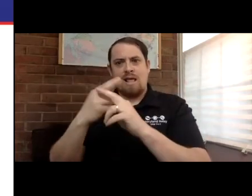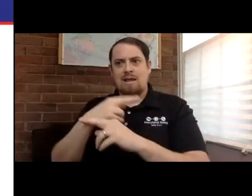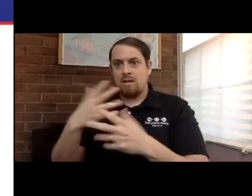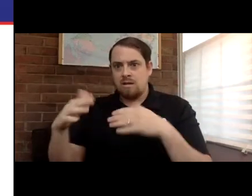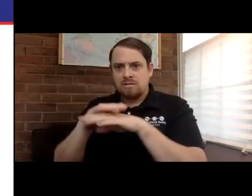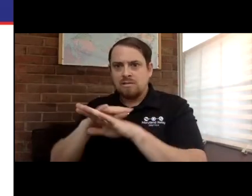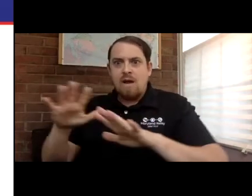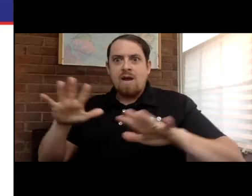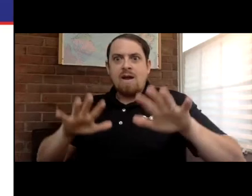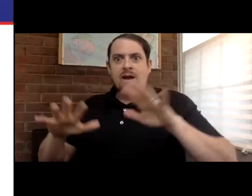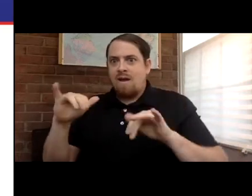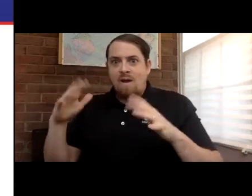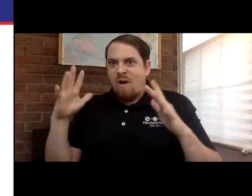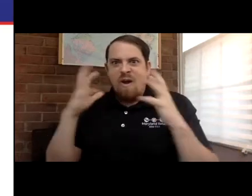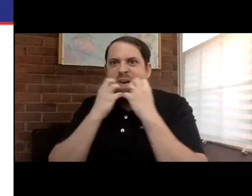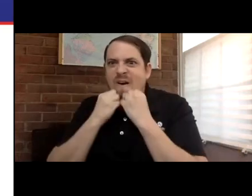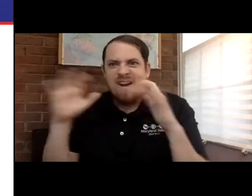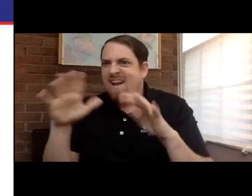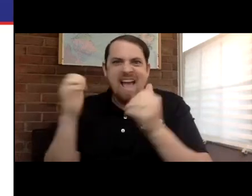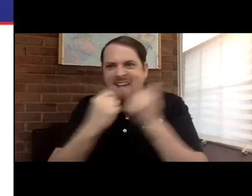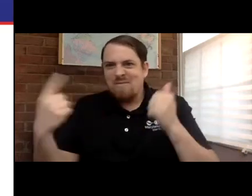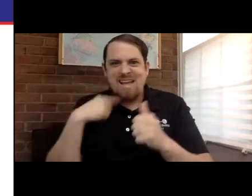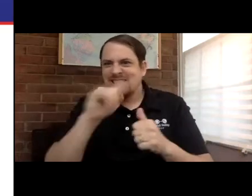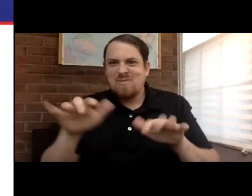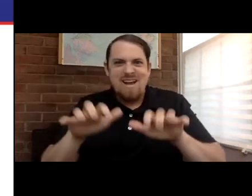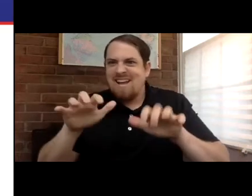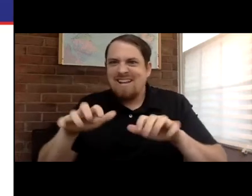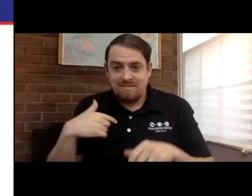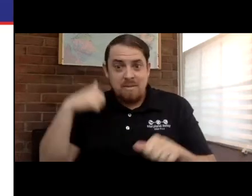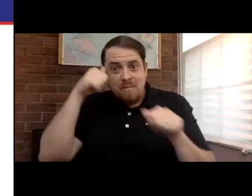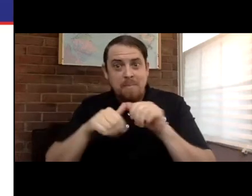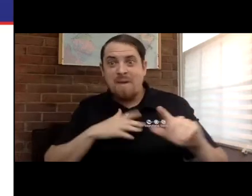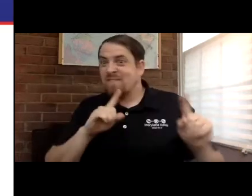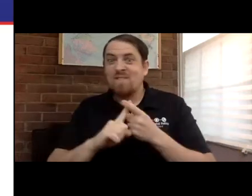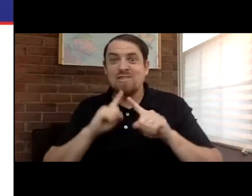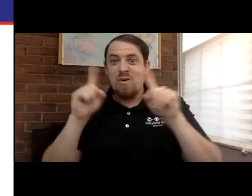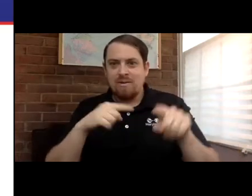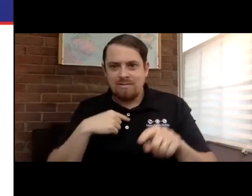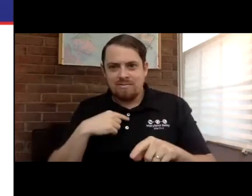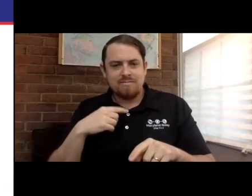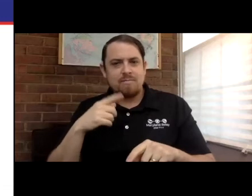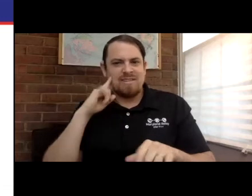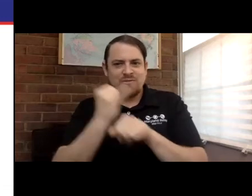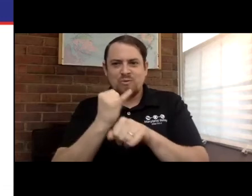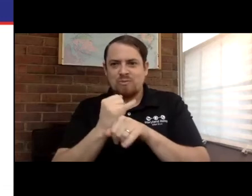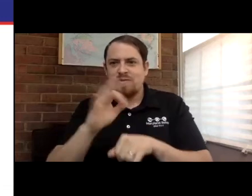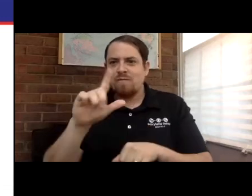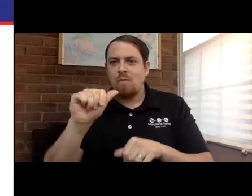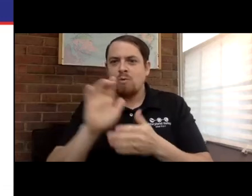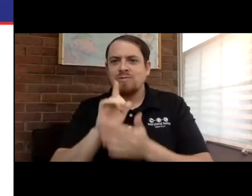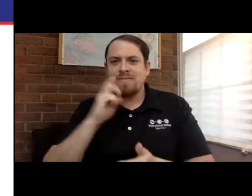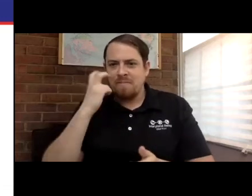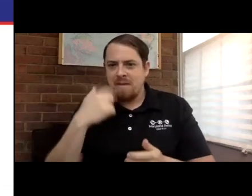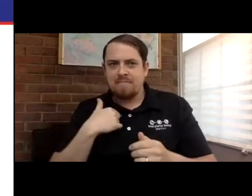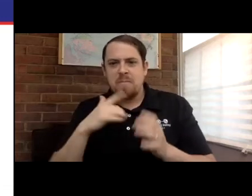opportunity was hinged on that. Relay made things, made telecommunication accessible. I remember my first experience